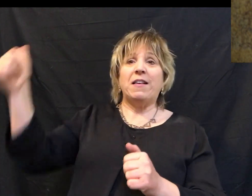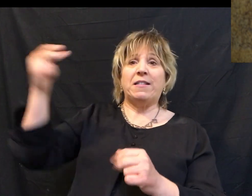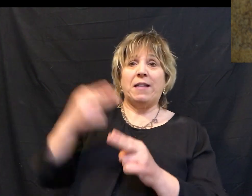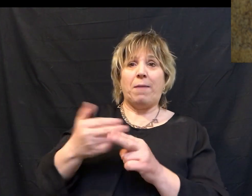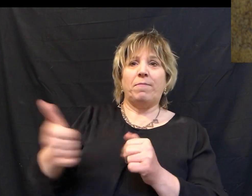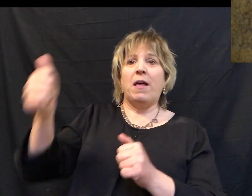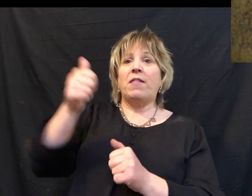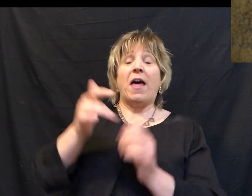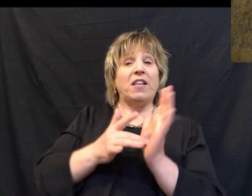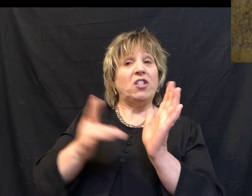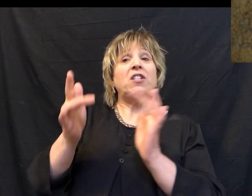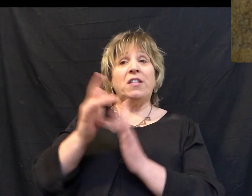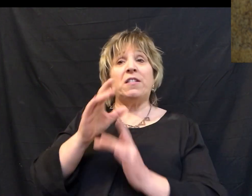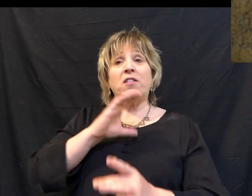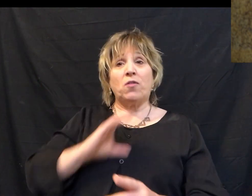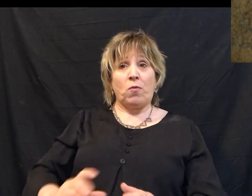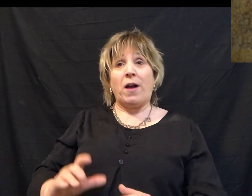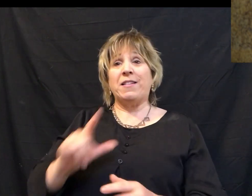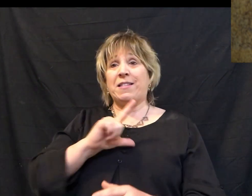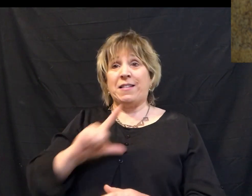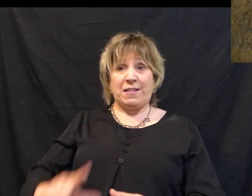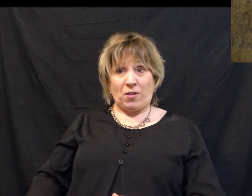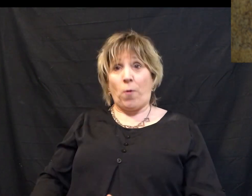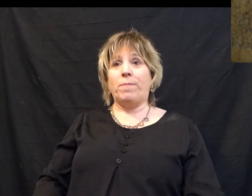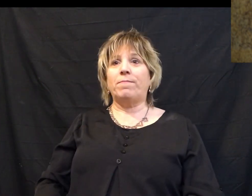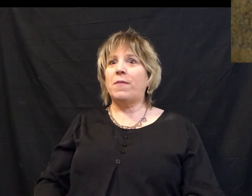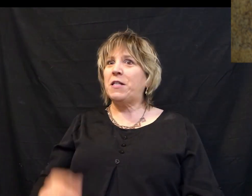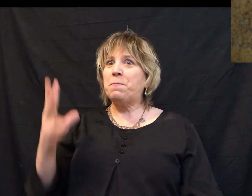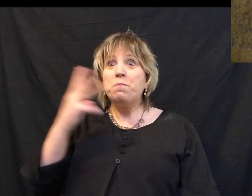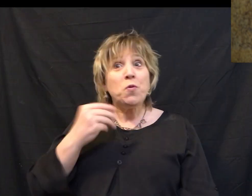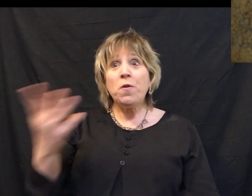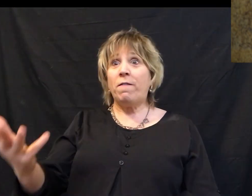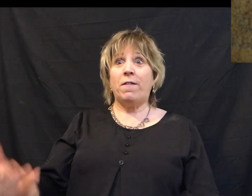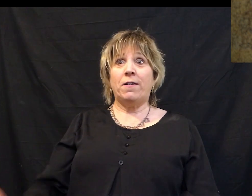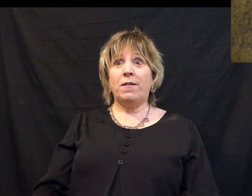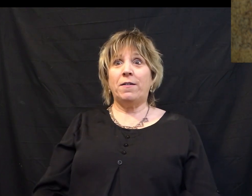confess that Jesus Christ is Lord. Beautiful.